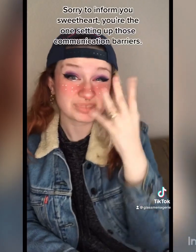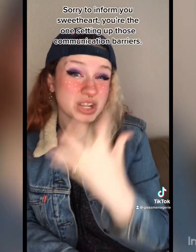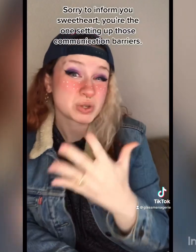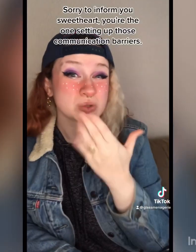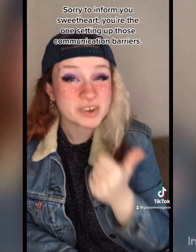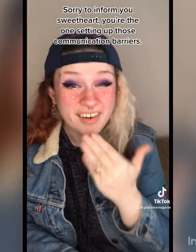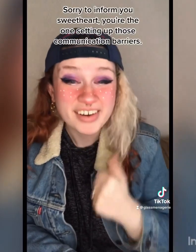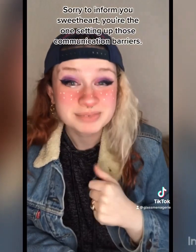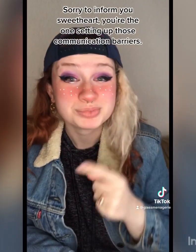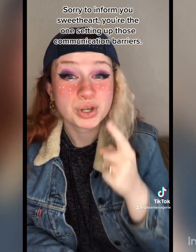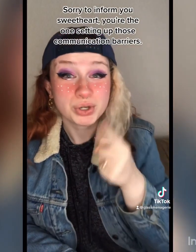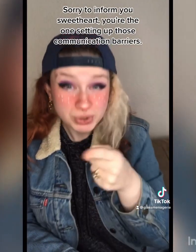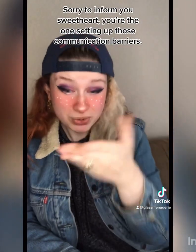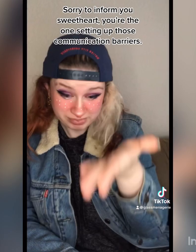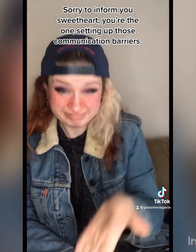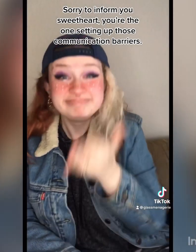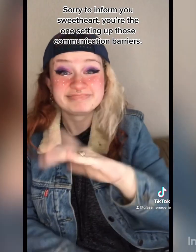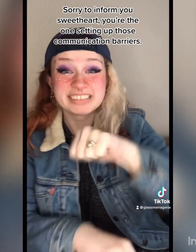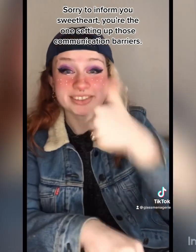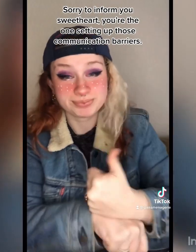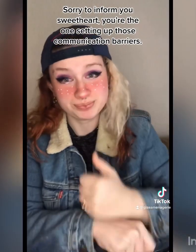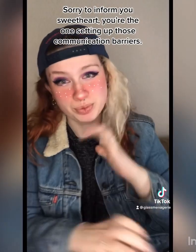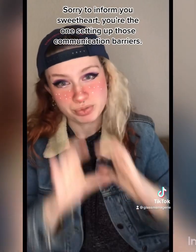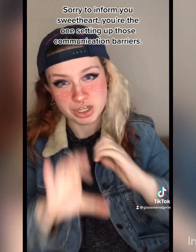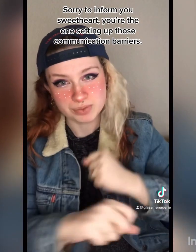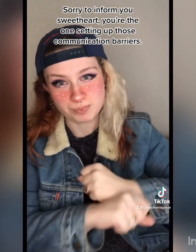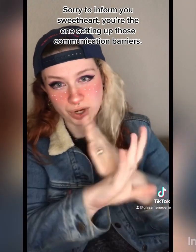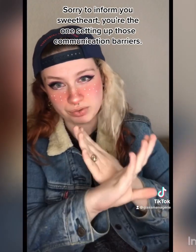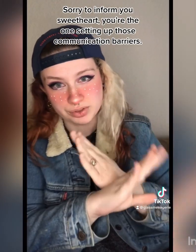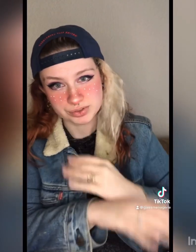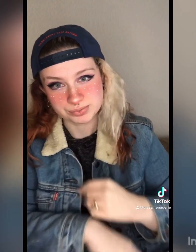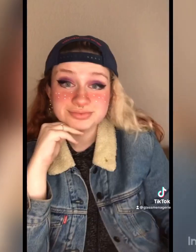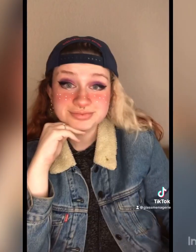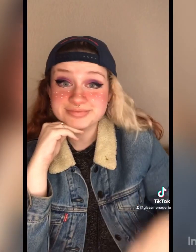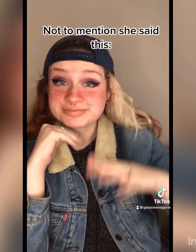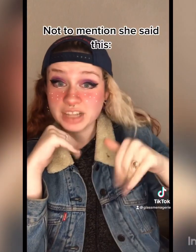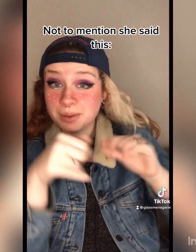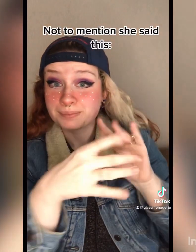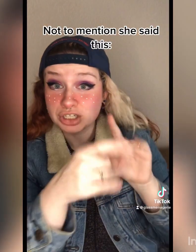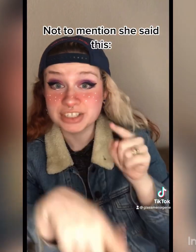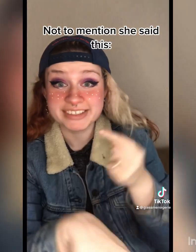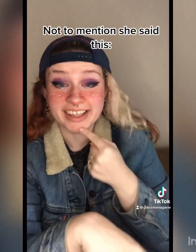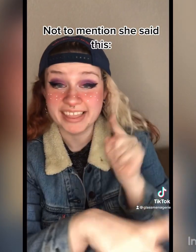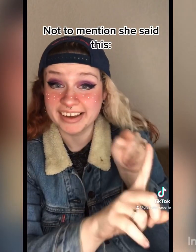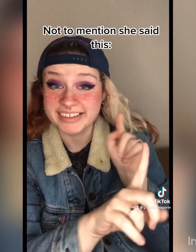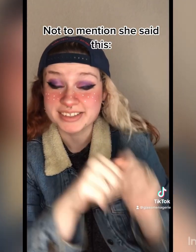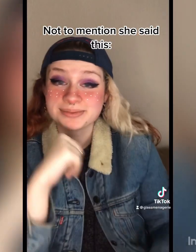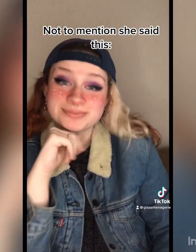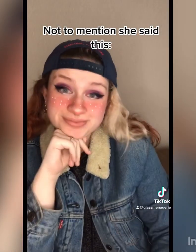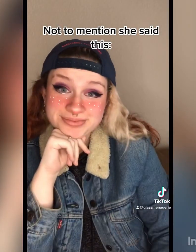Sorry to inform you, sweetheart, you're the one setting up those communication barriers. Not to mention she said this.